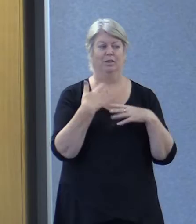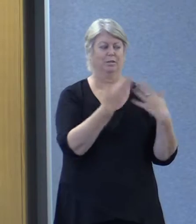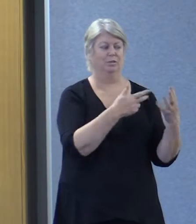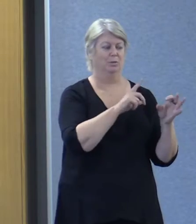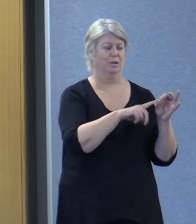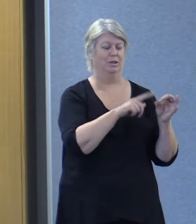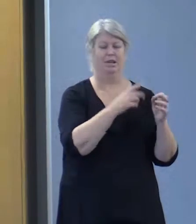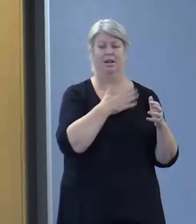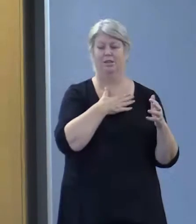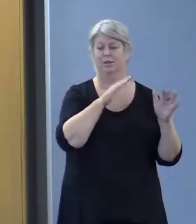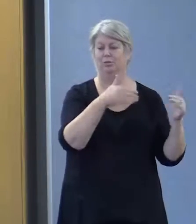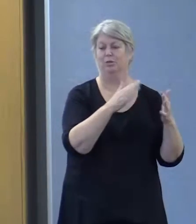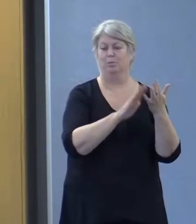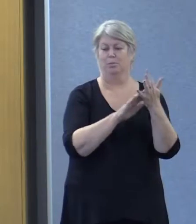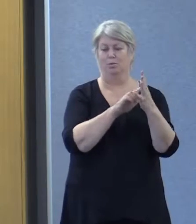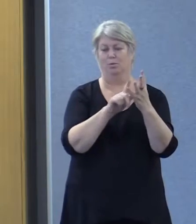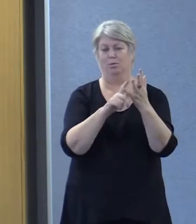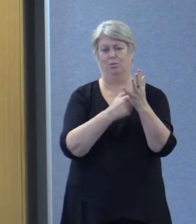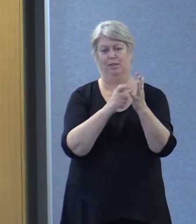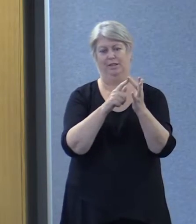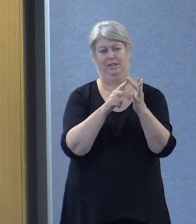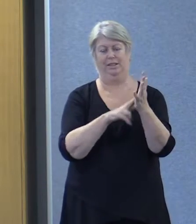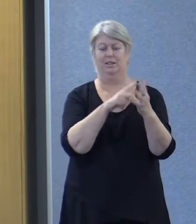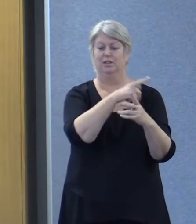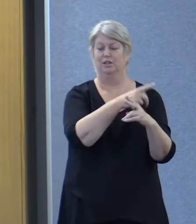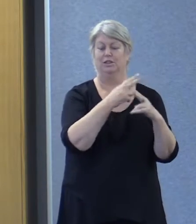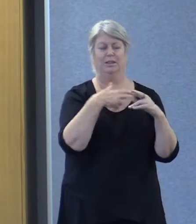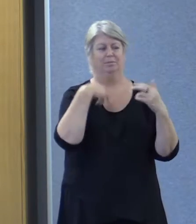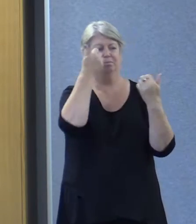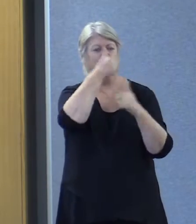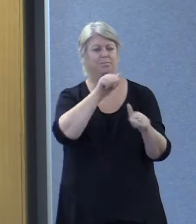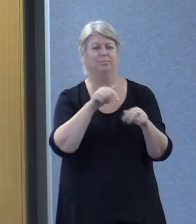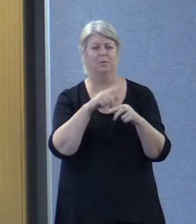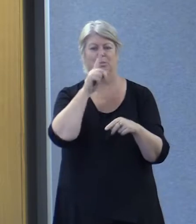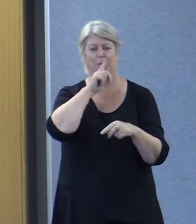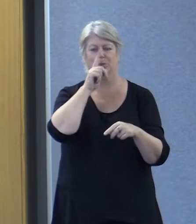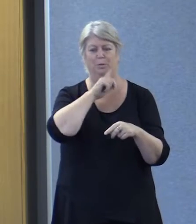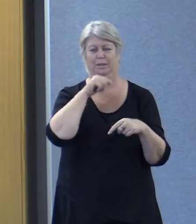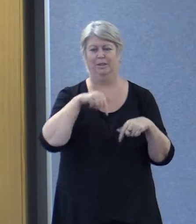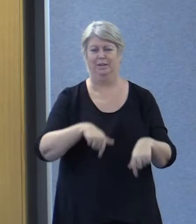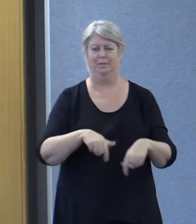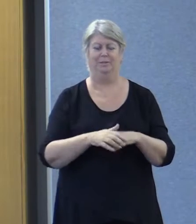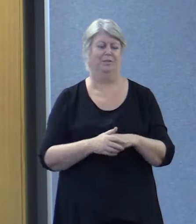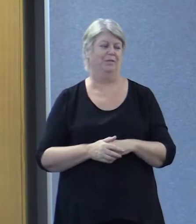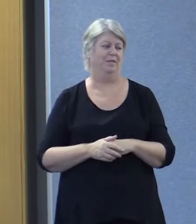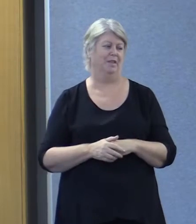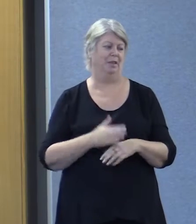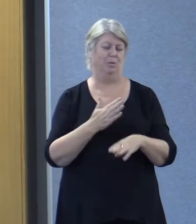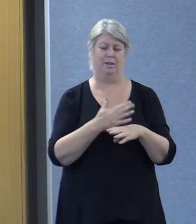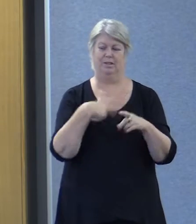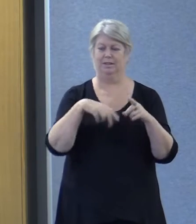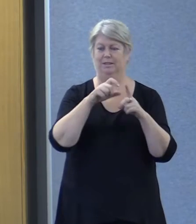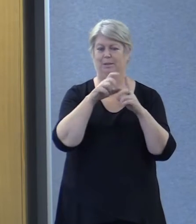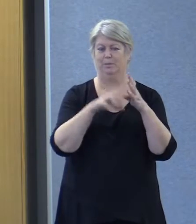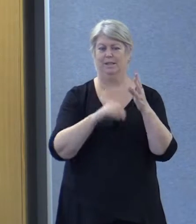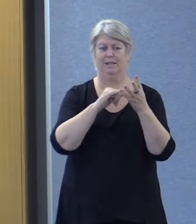just like to introduce Maureen so Maureen again is quite well known to very well known to a lot of us here who work in the disability